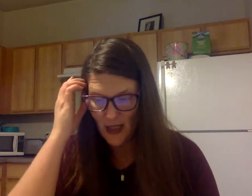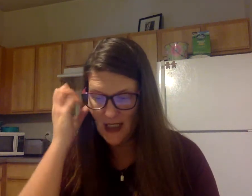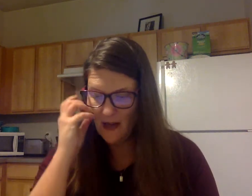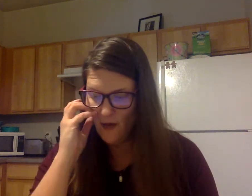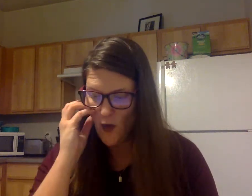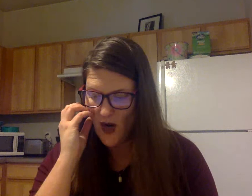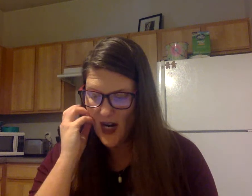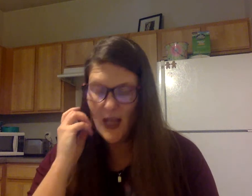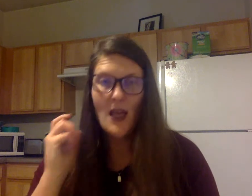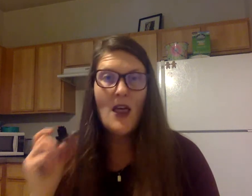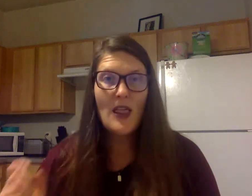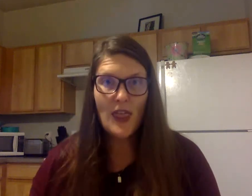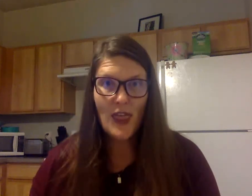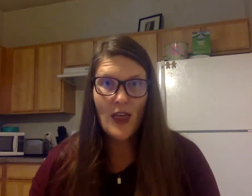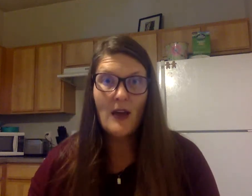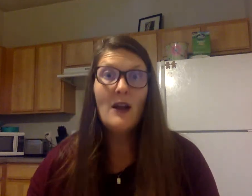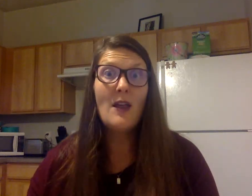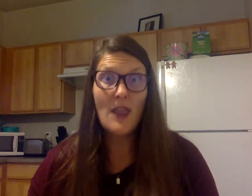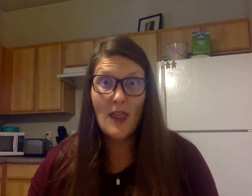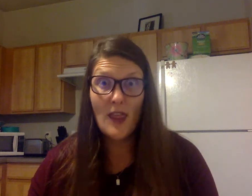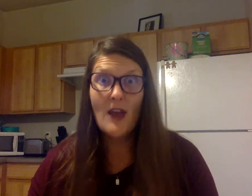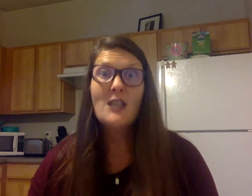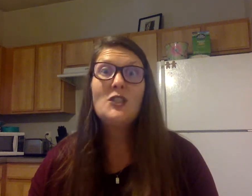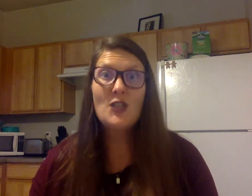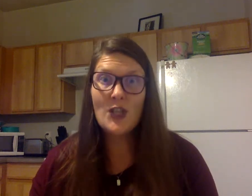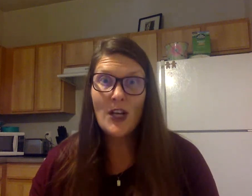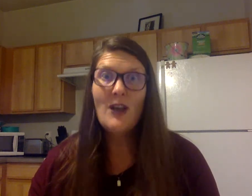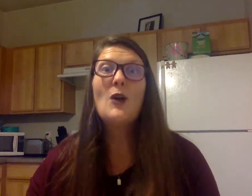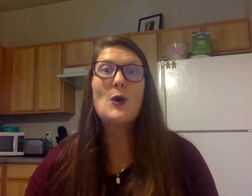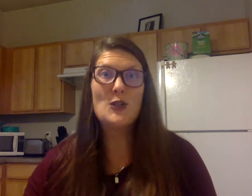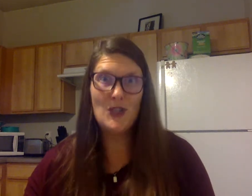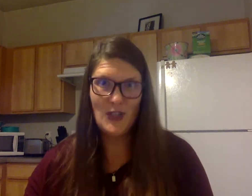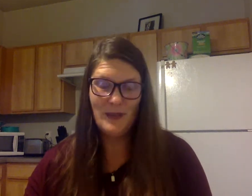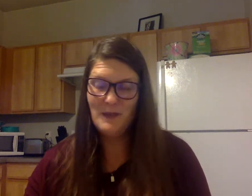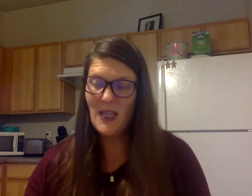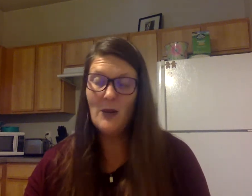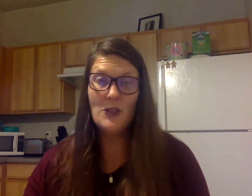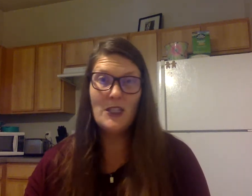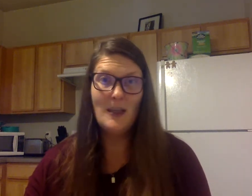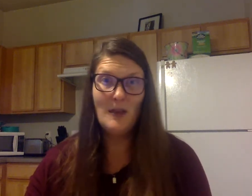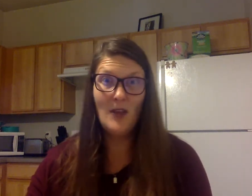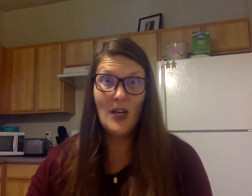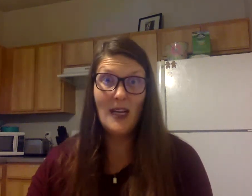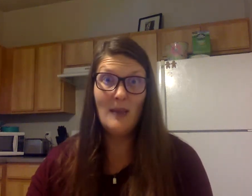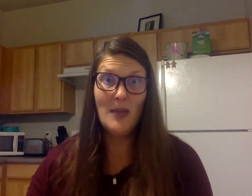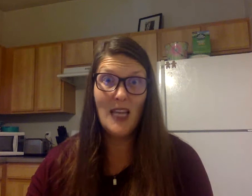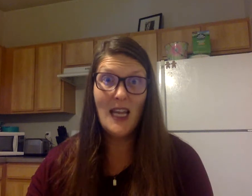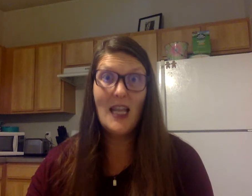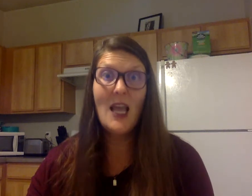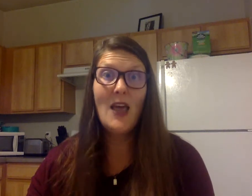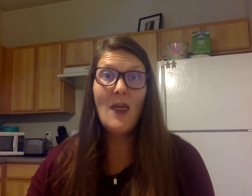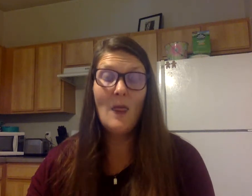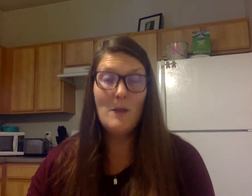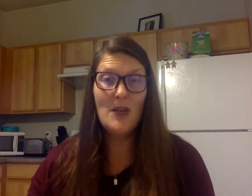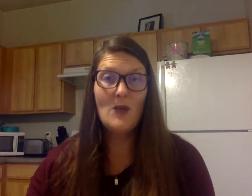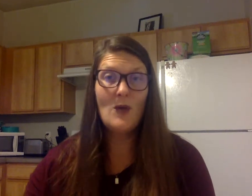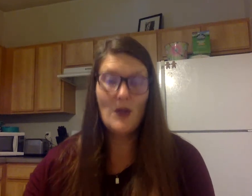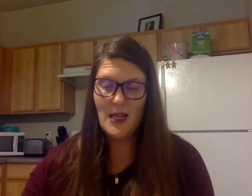listening for th, b, ch, or sh. And I want you to tell me if you hear it at the beginning, the middle, or the